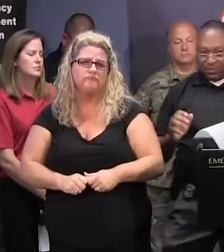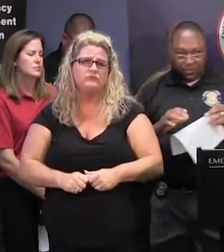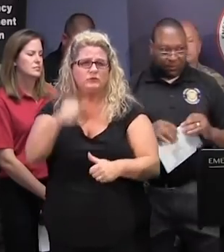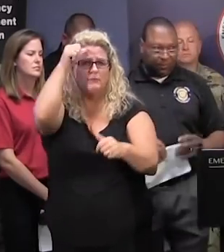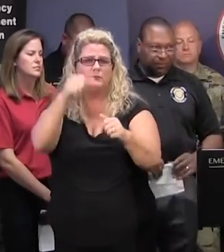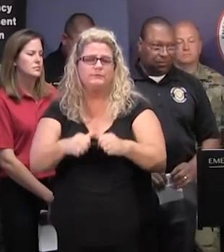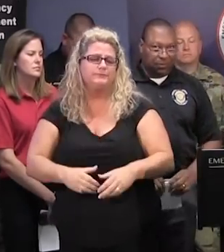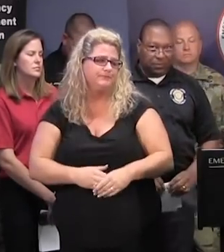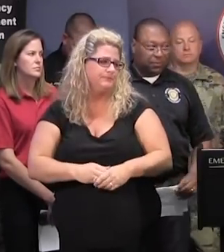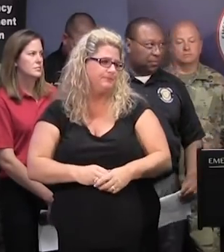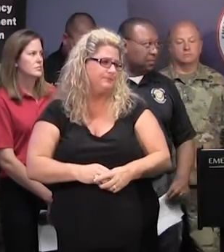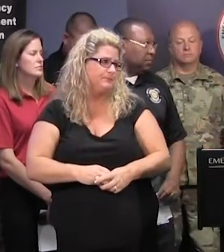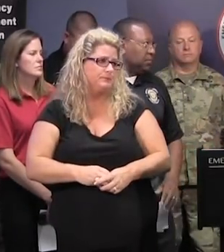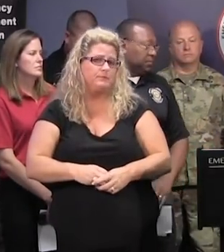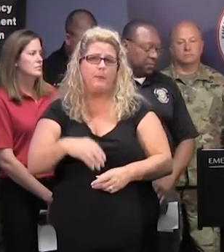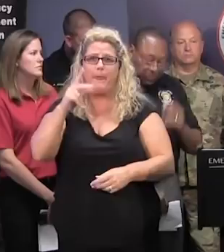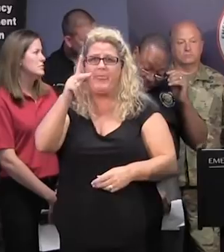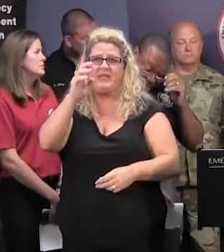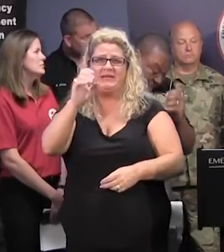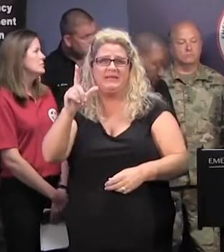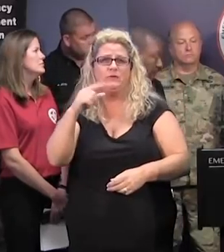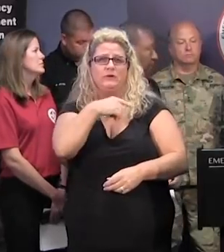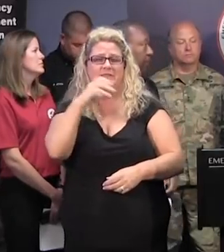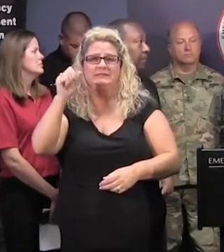Okay. Thank you very much. Chief Keel, SLED.